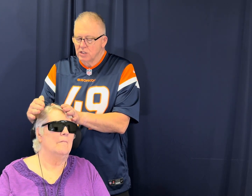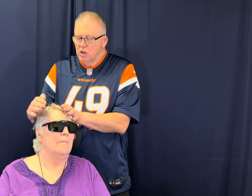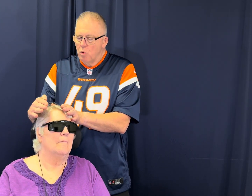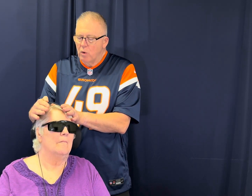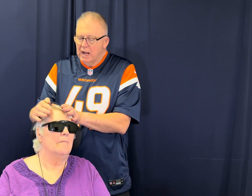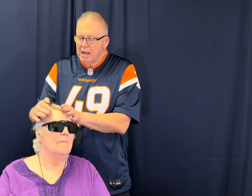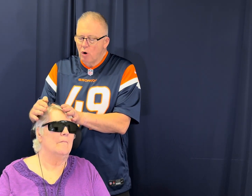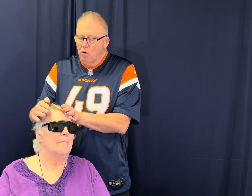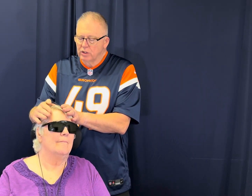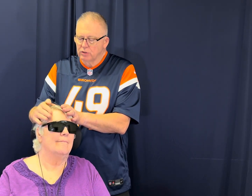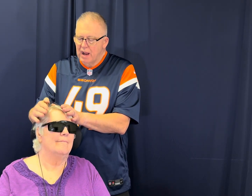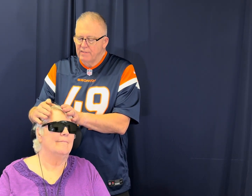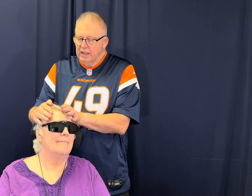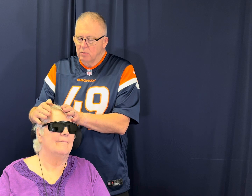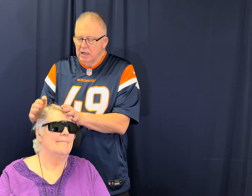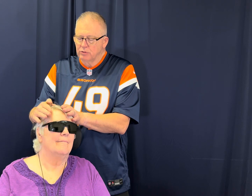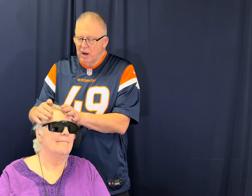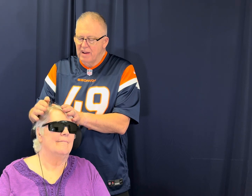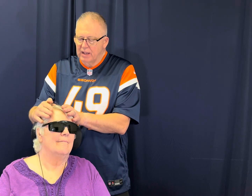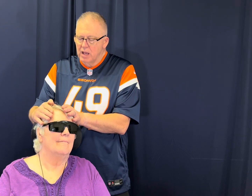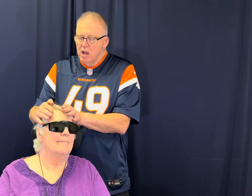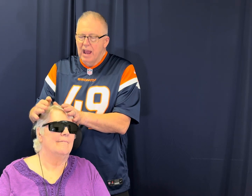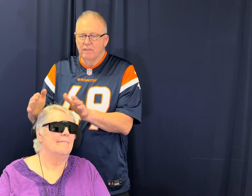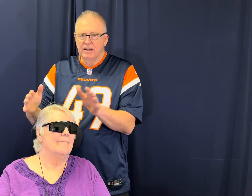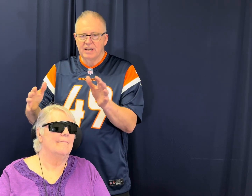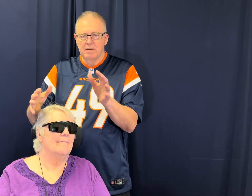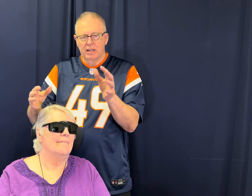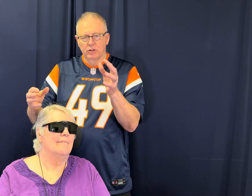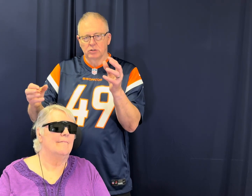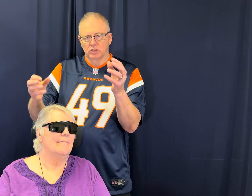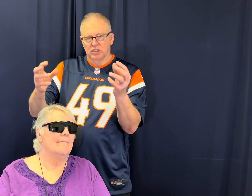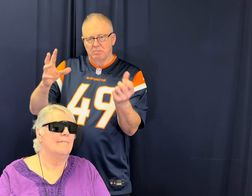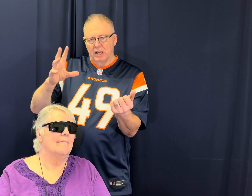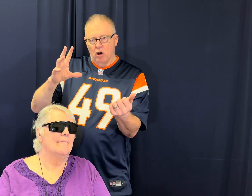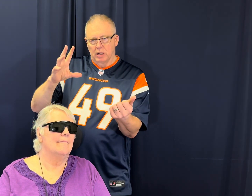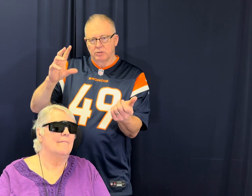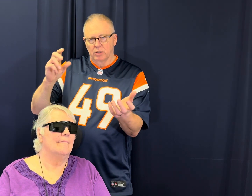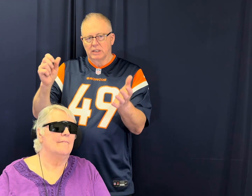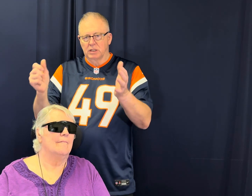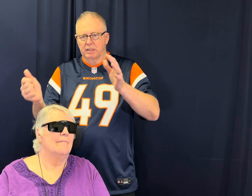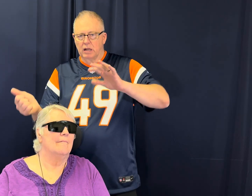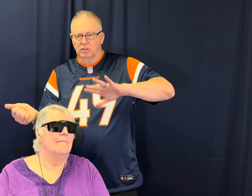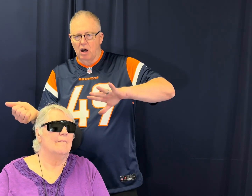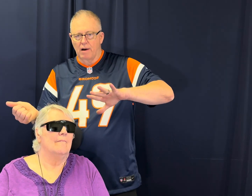when I'm overdriving, when I'm driving, every time I turn something on, I'm turning something else off.